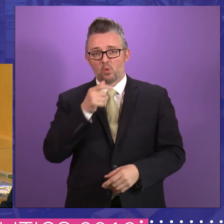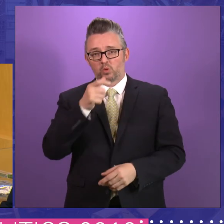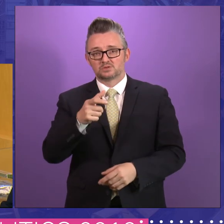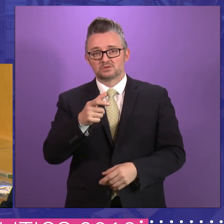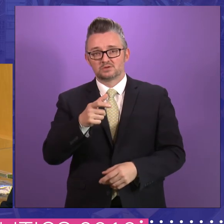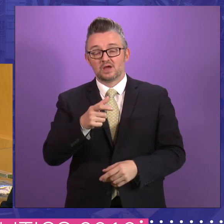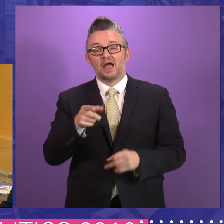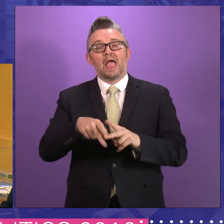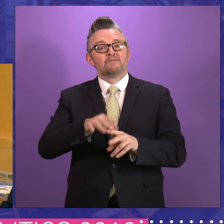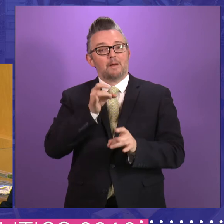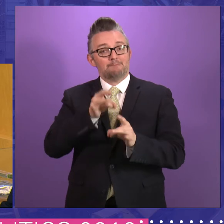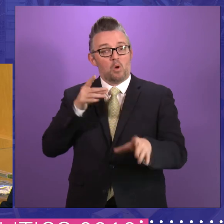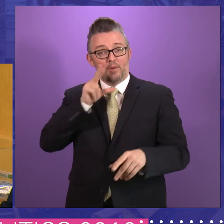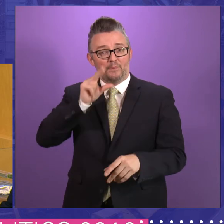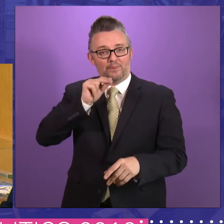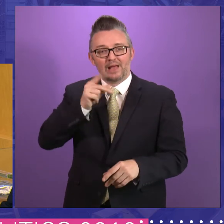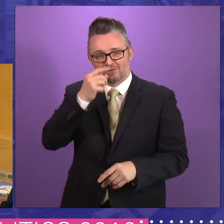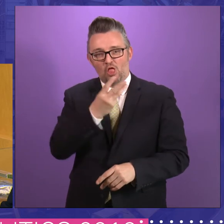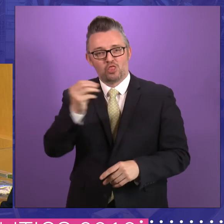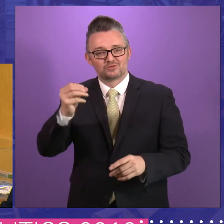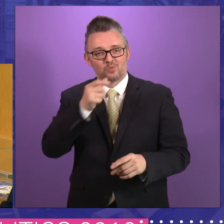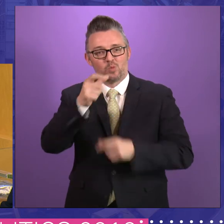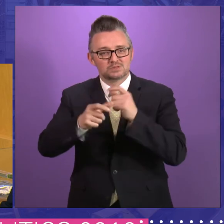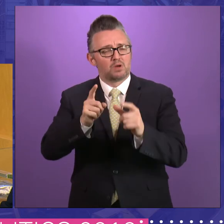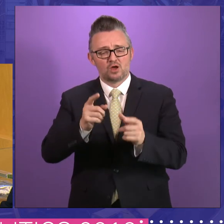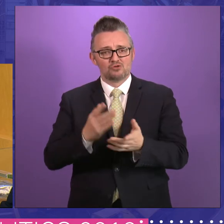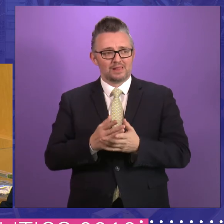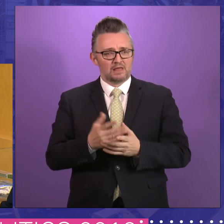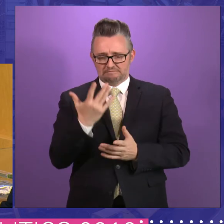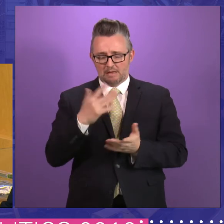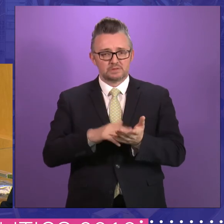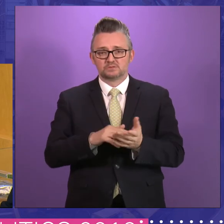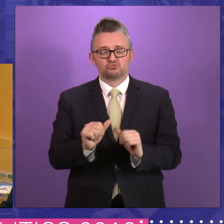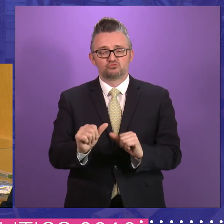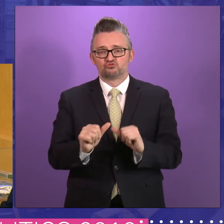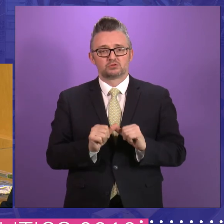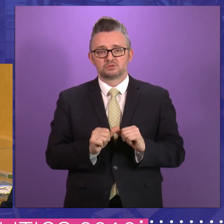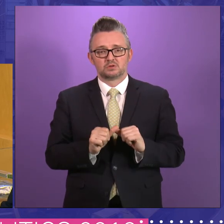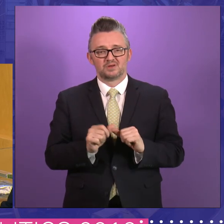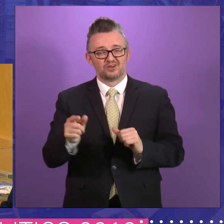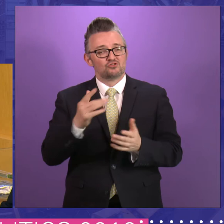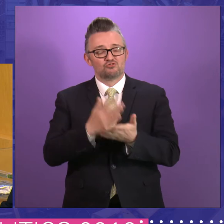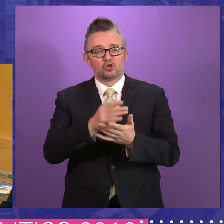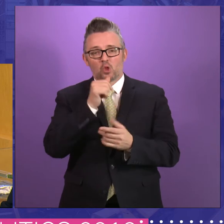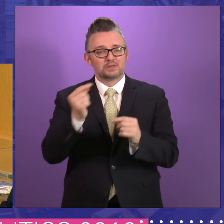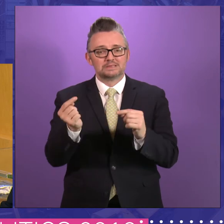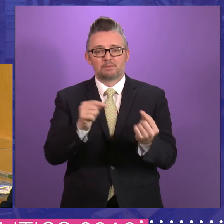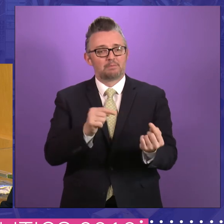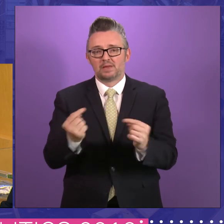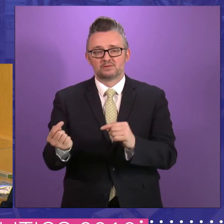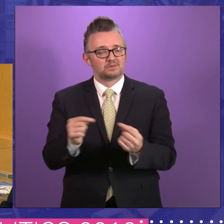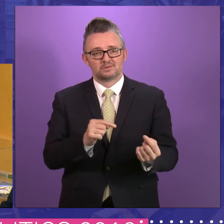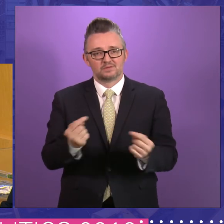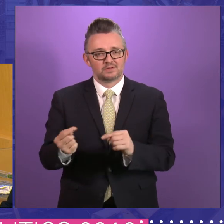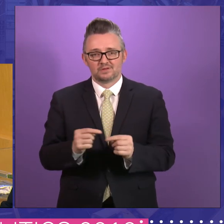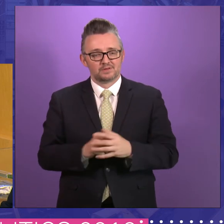300 if you speak very fast. Um, but, um, you, you can't, that they're not debates. They're, they're just, you know,